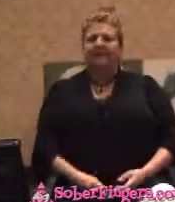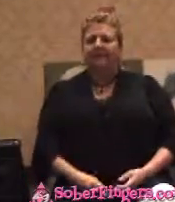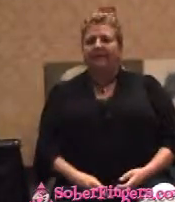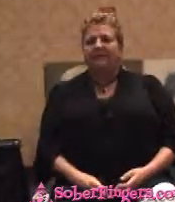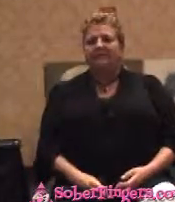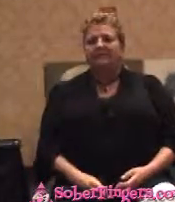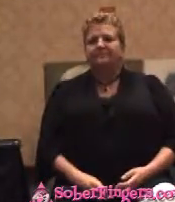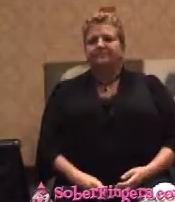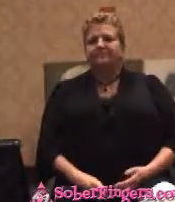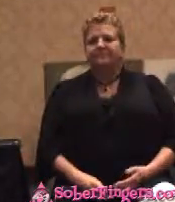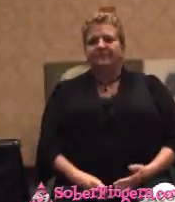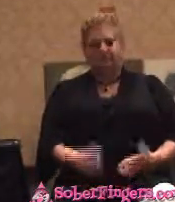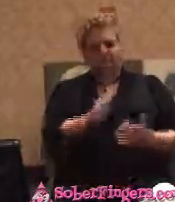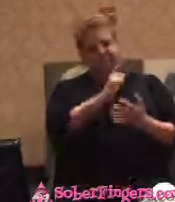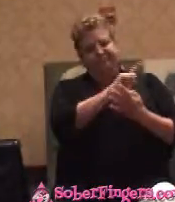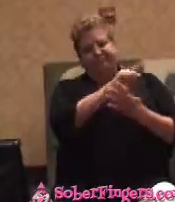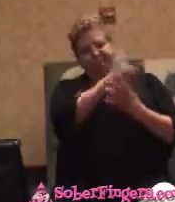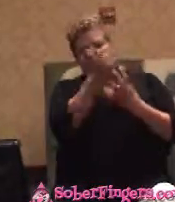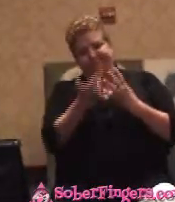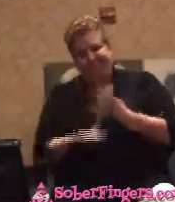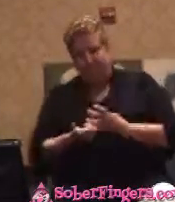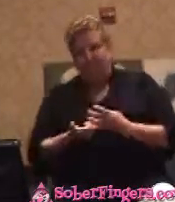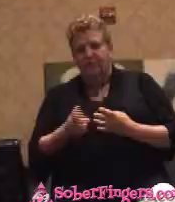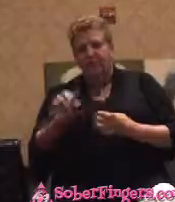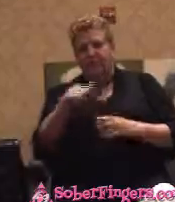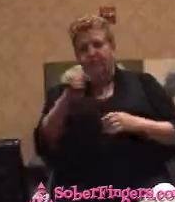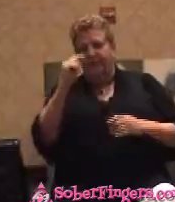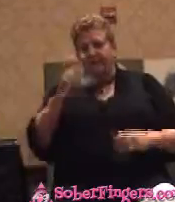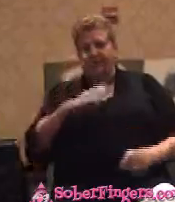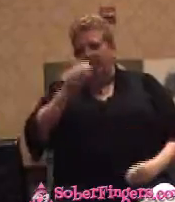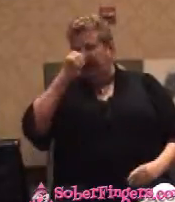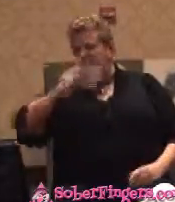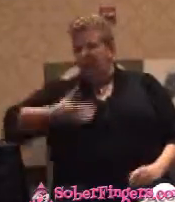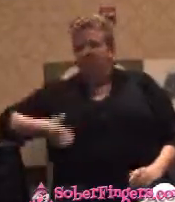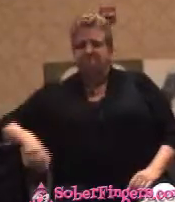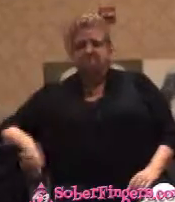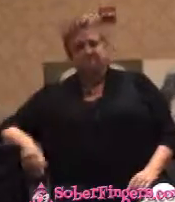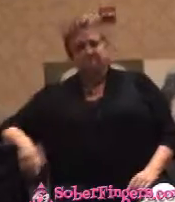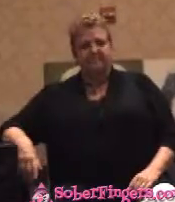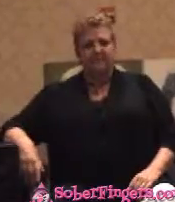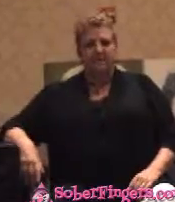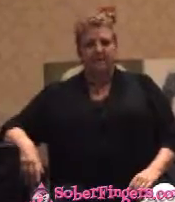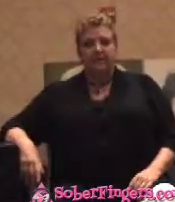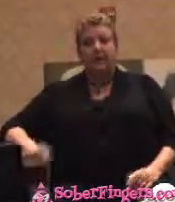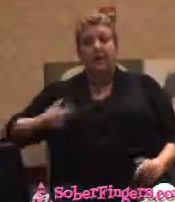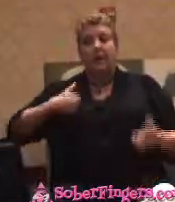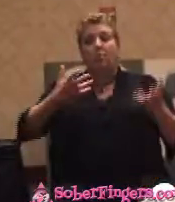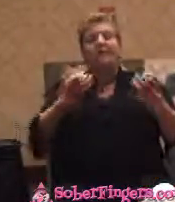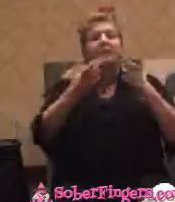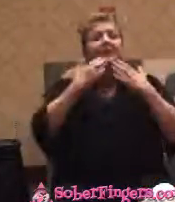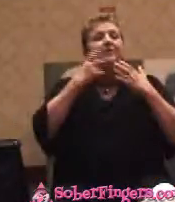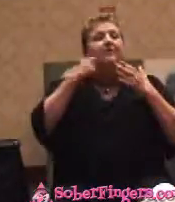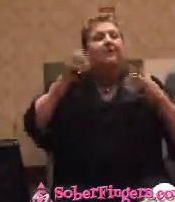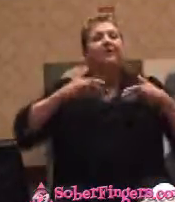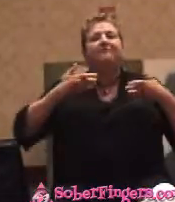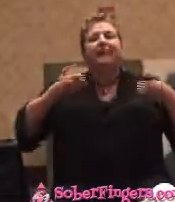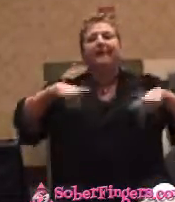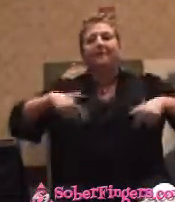Go down the road. Go down the road. Riding bikes. And I want to thank you for having me here. I appreciate it very